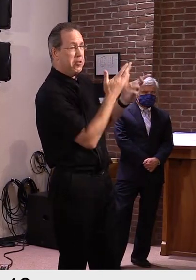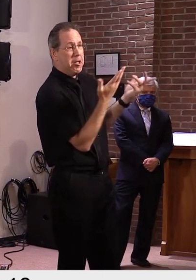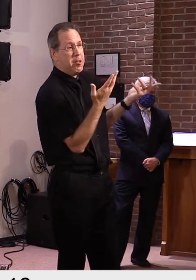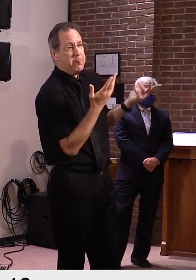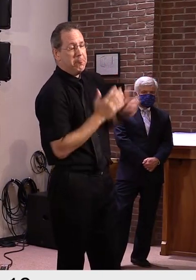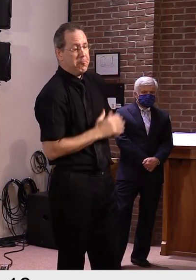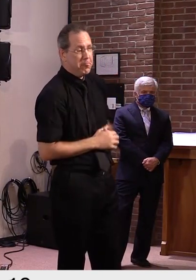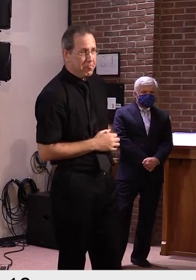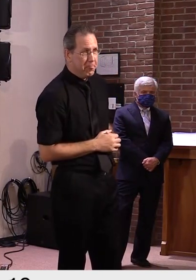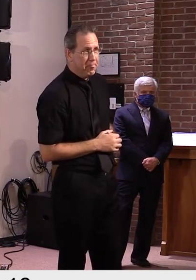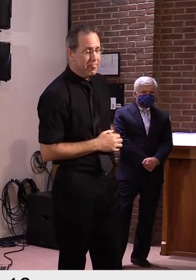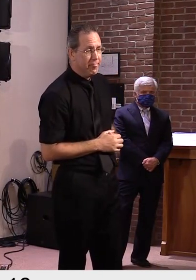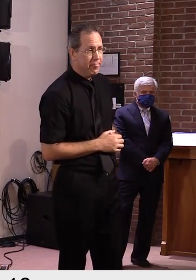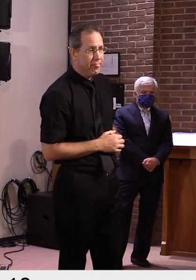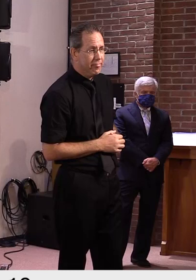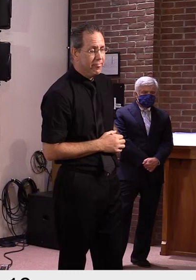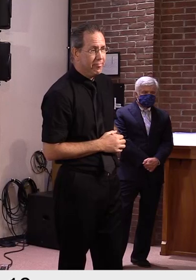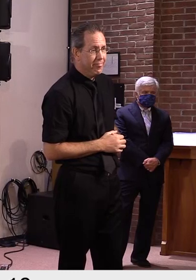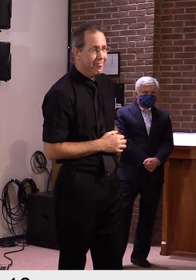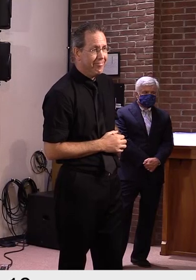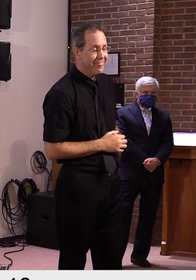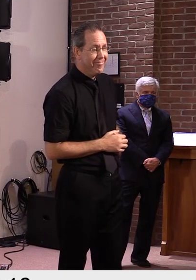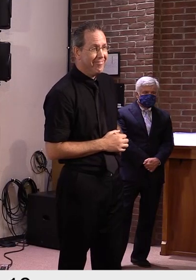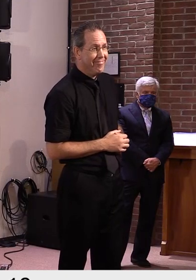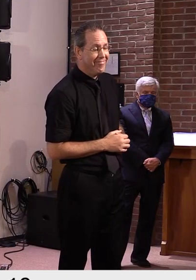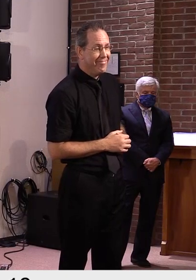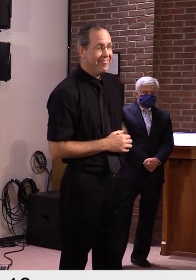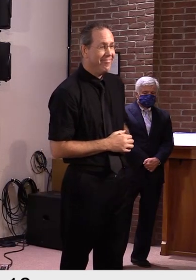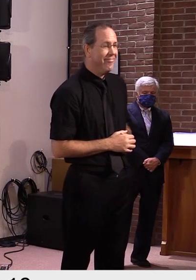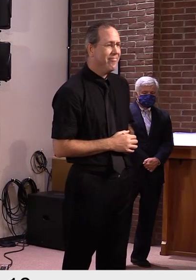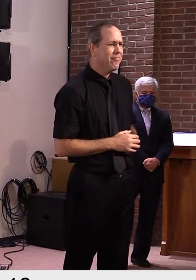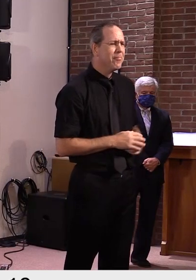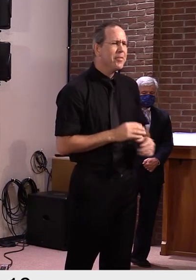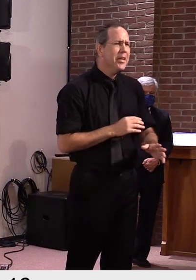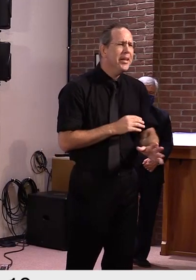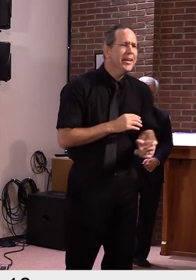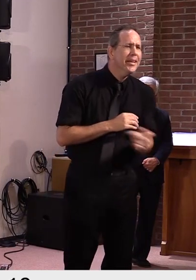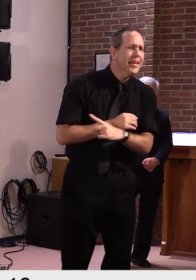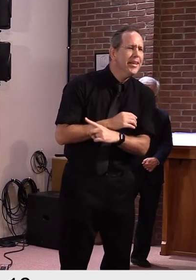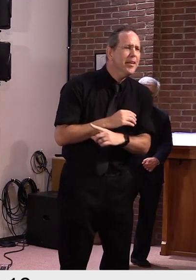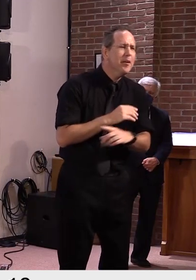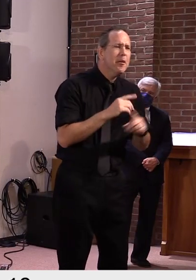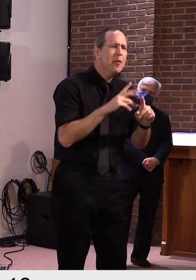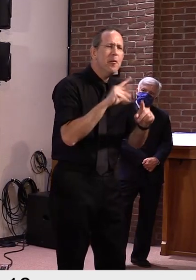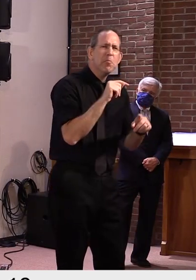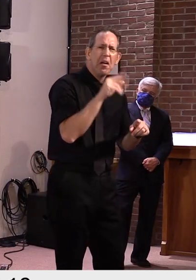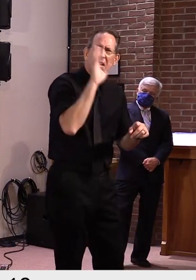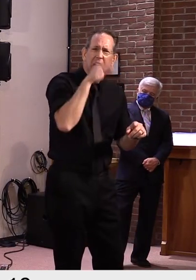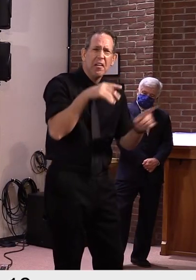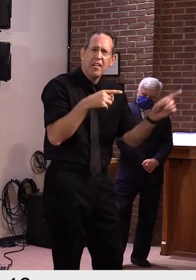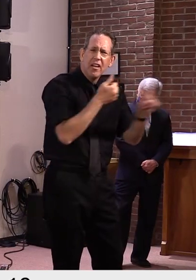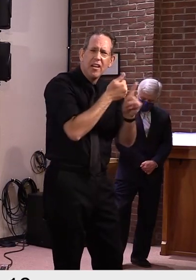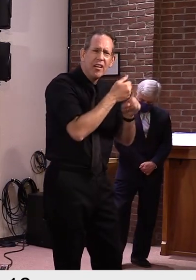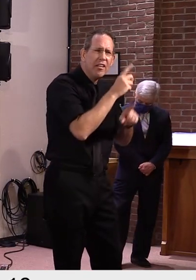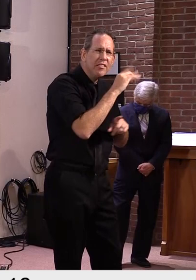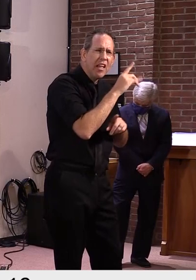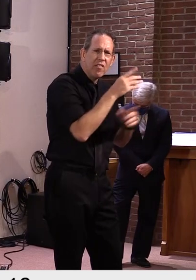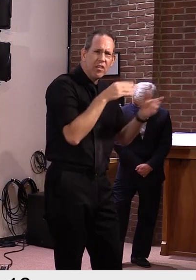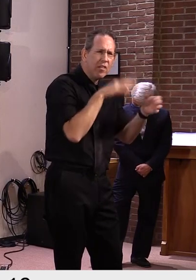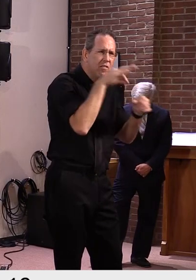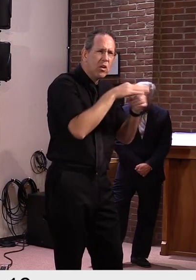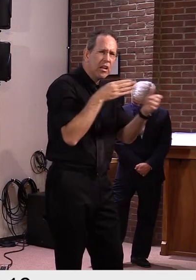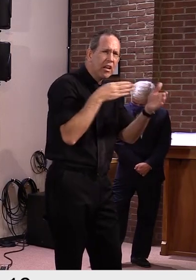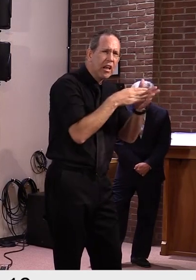Uh, were you surprised given his former voting history on such a hot topic at this point in time that, uh,